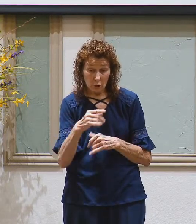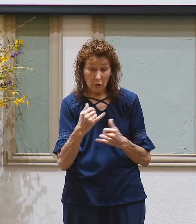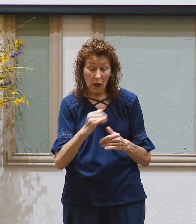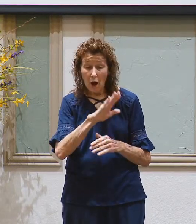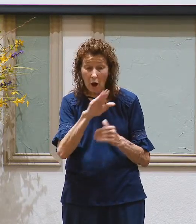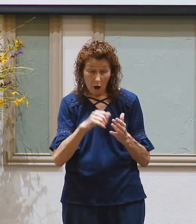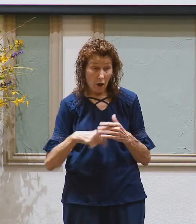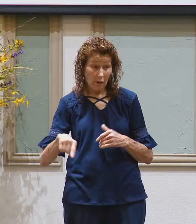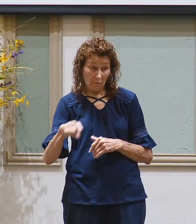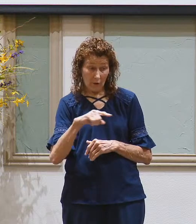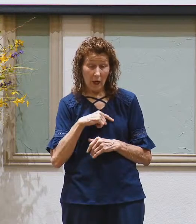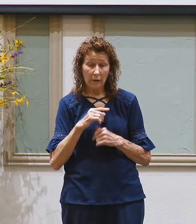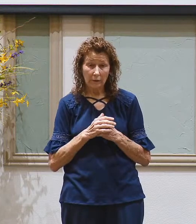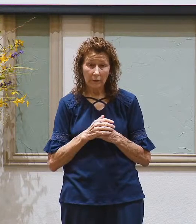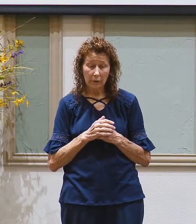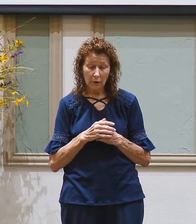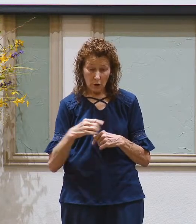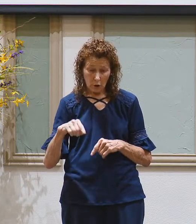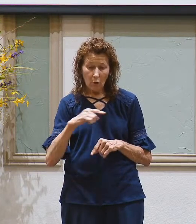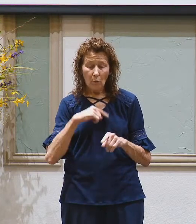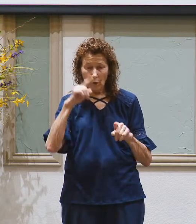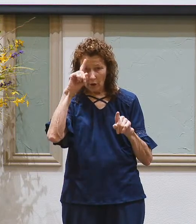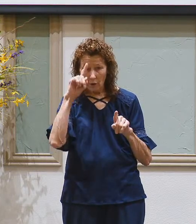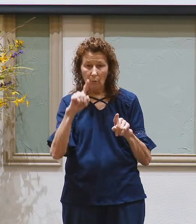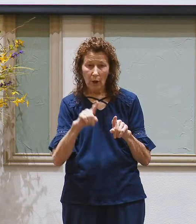all of us, we're the brothers.